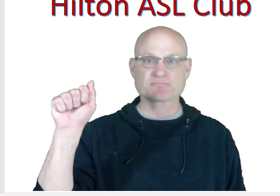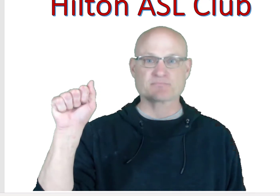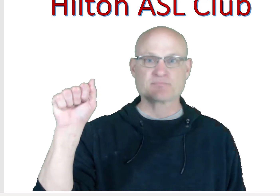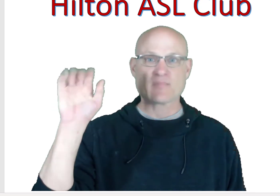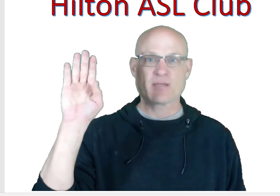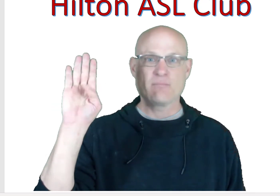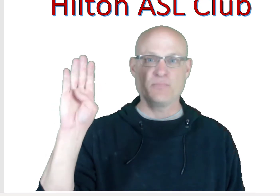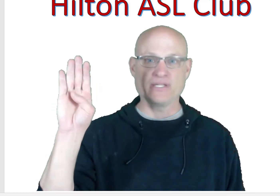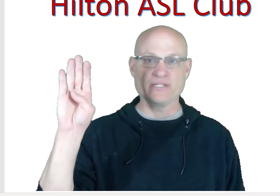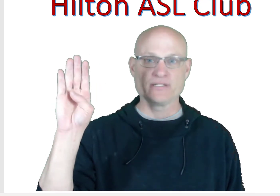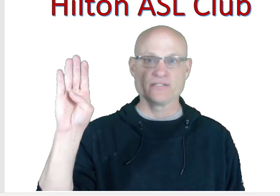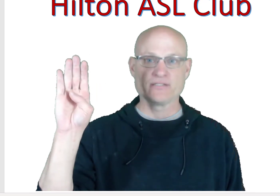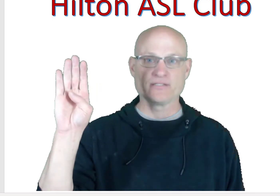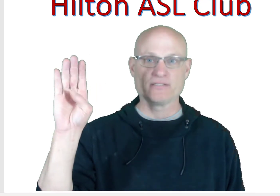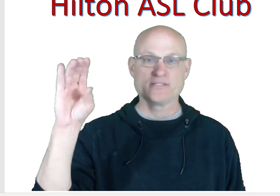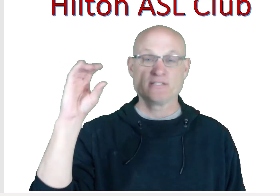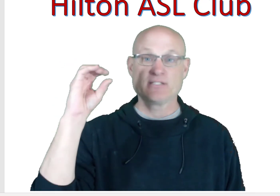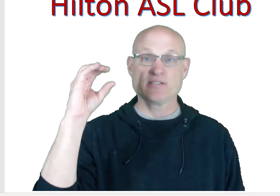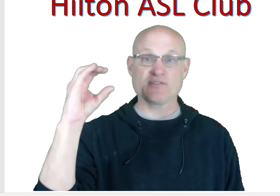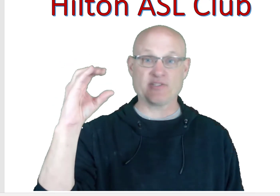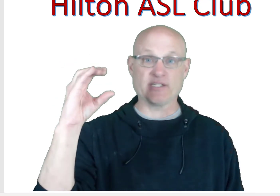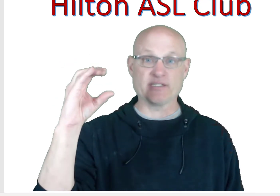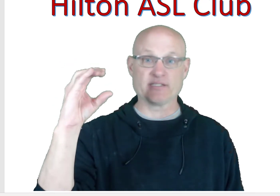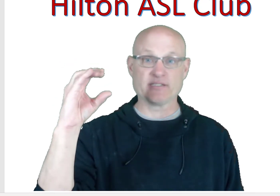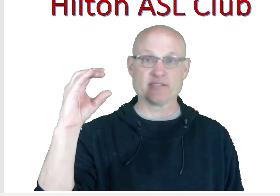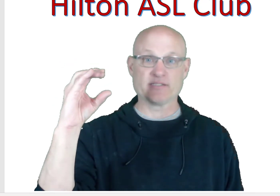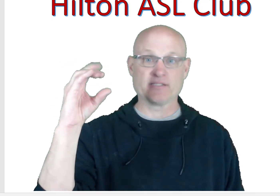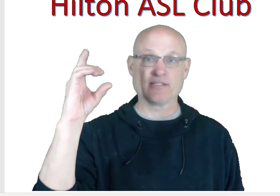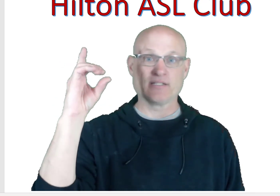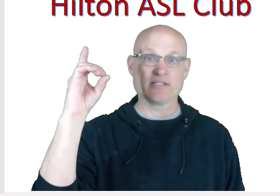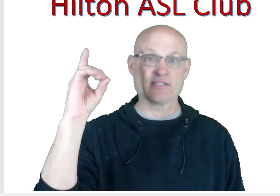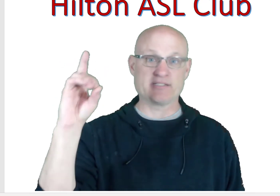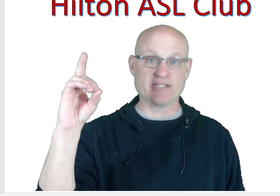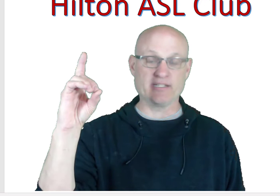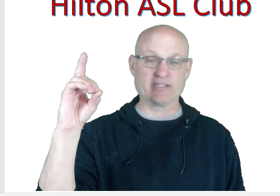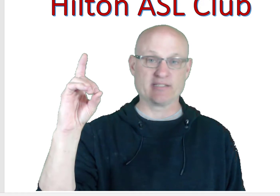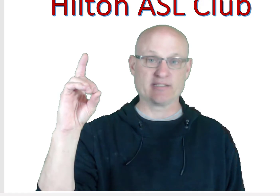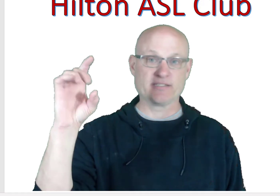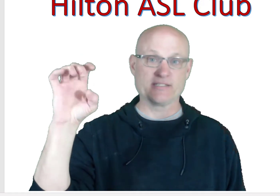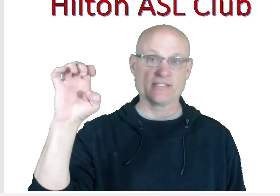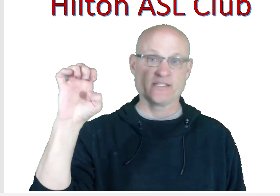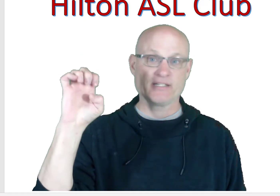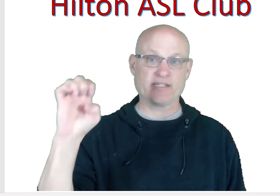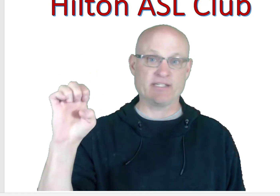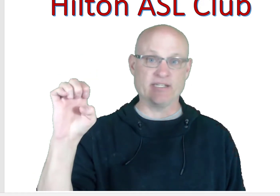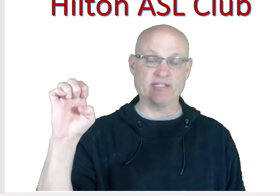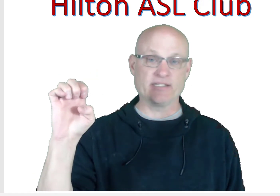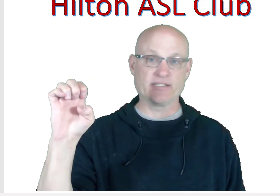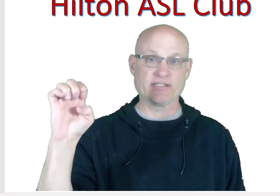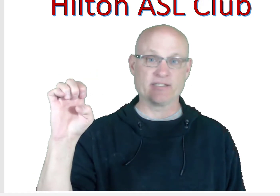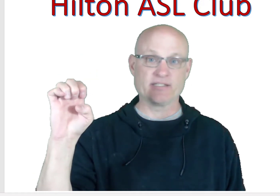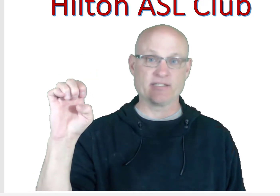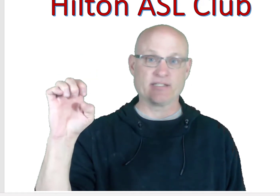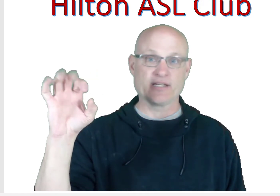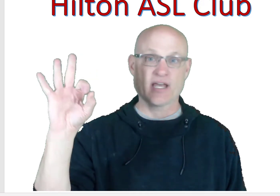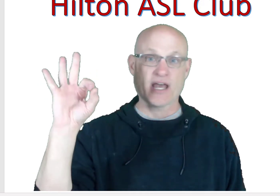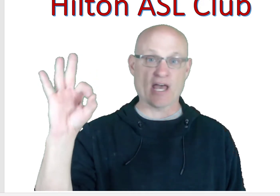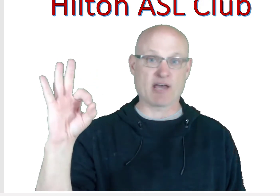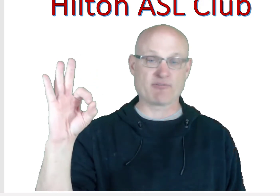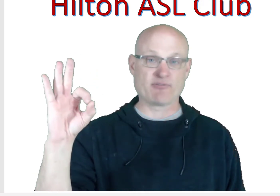B, C, D, E, F,